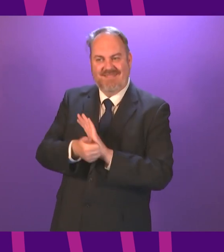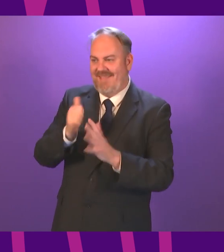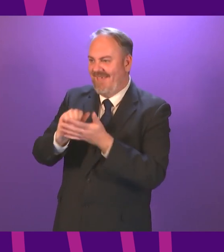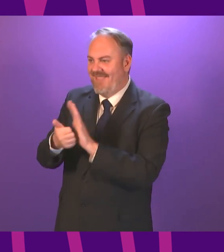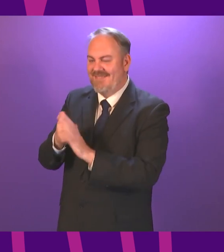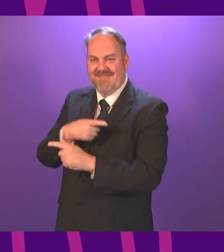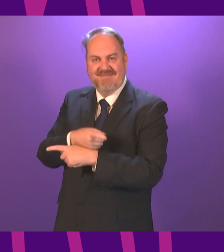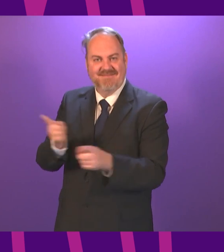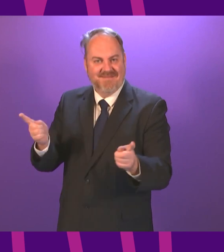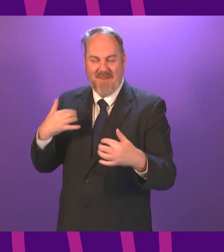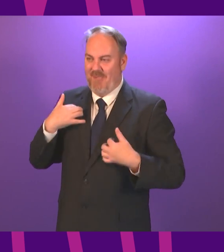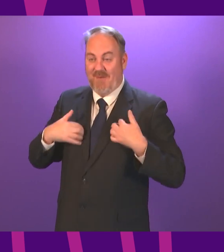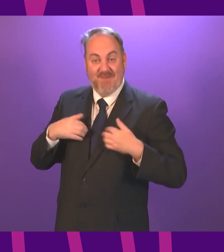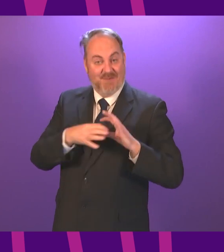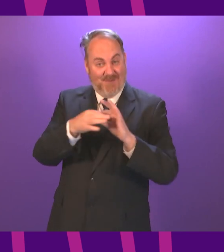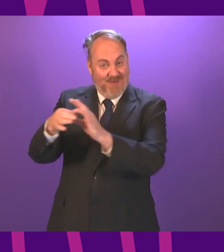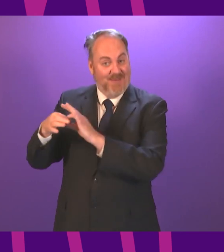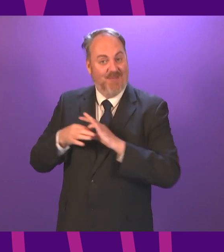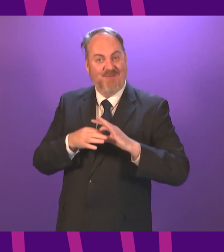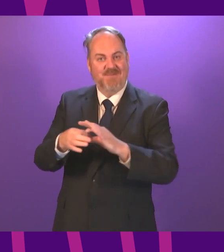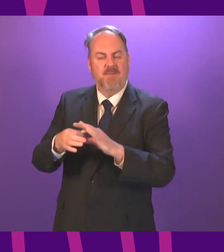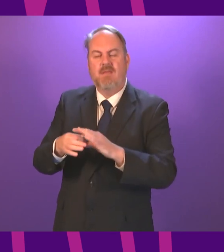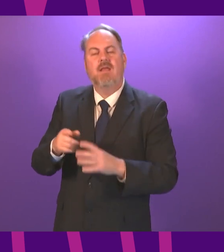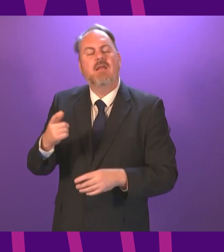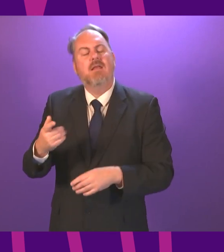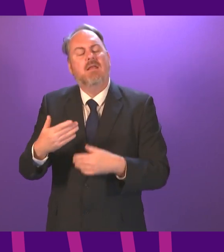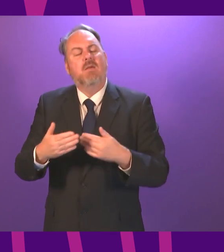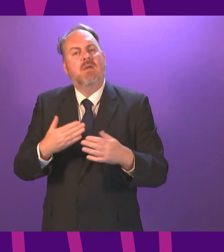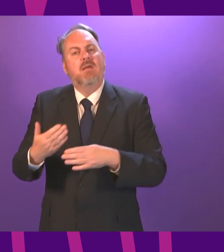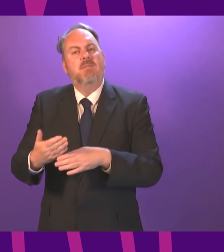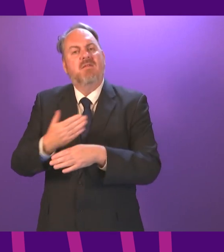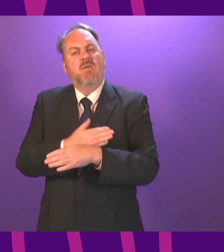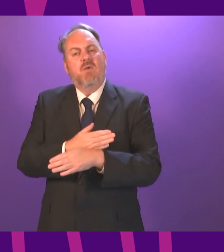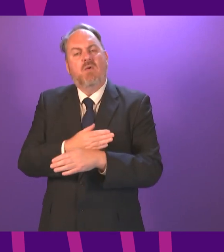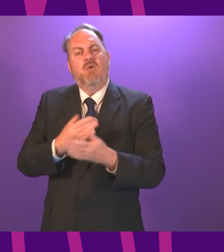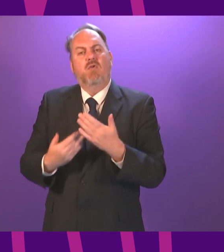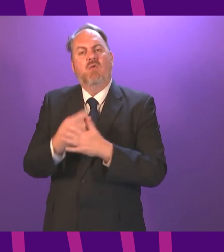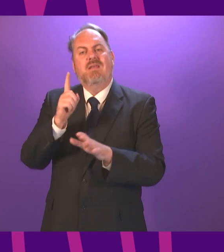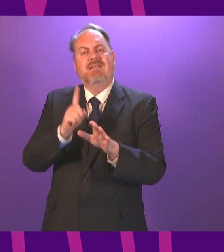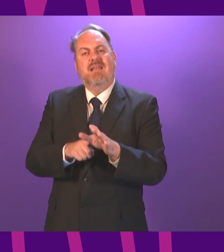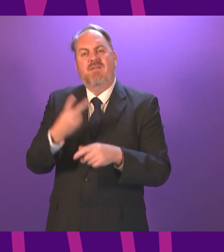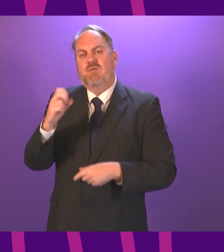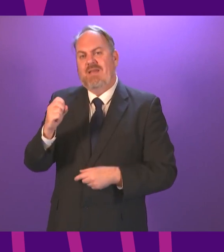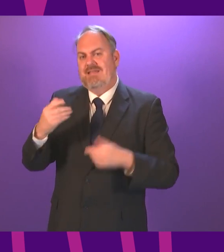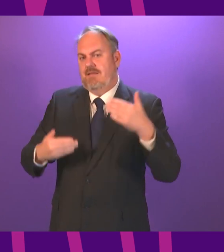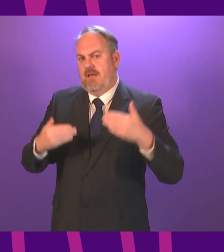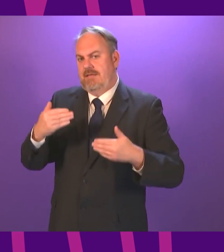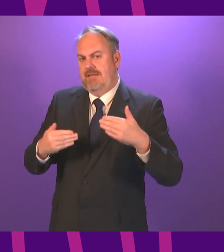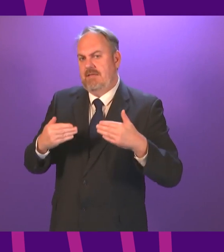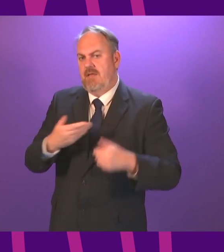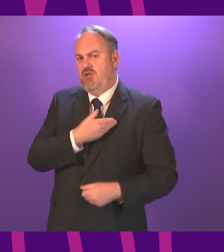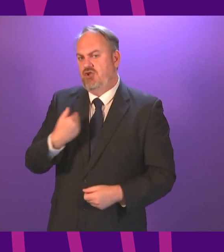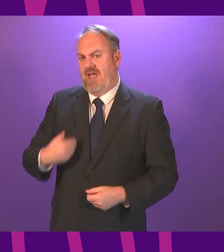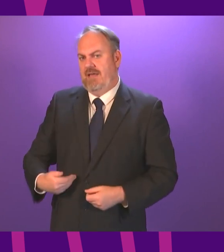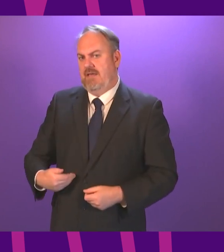forward to working with them. Presiding officer, shortly before New Year's Eve in 2019, Chinese public health officials first alerted the WHO